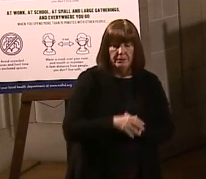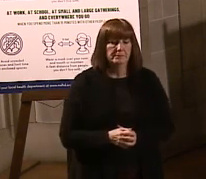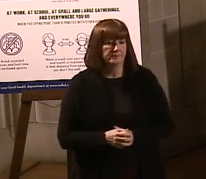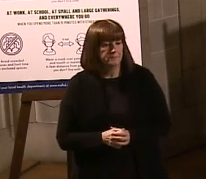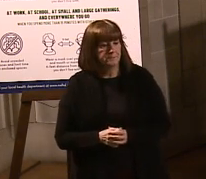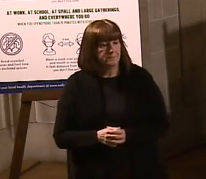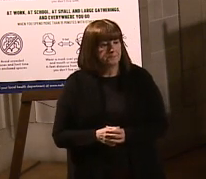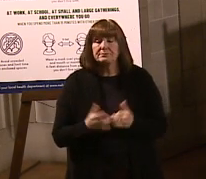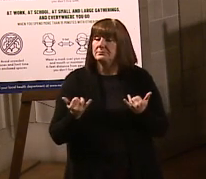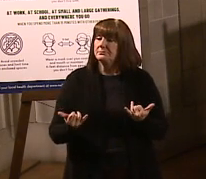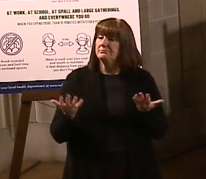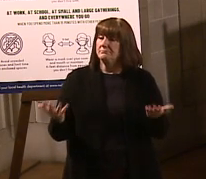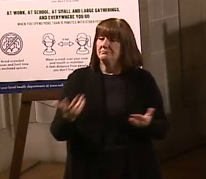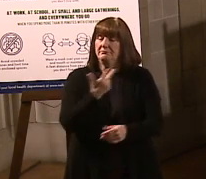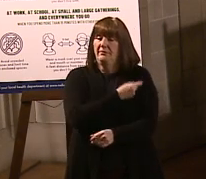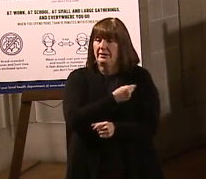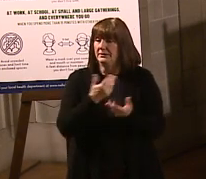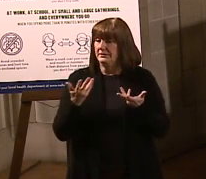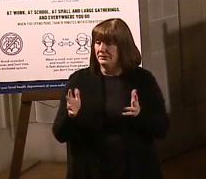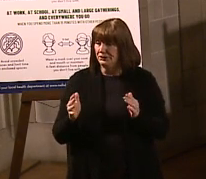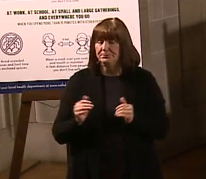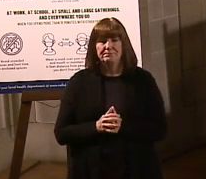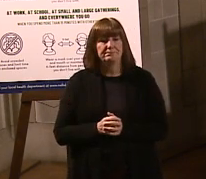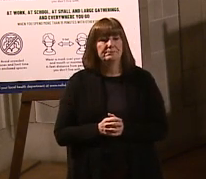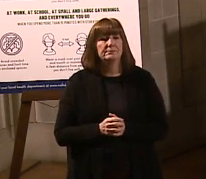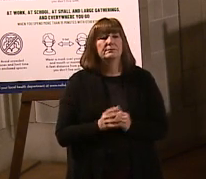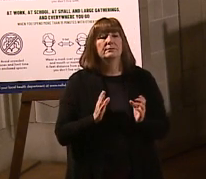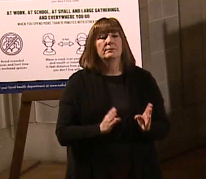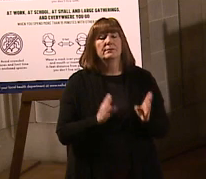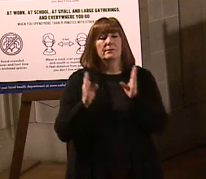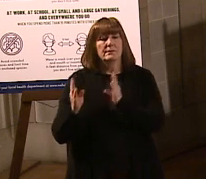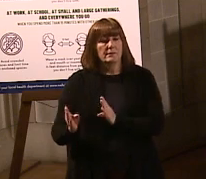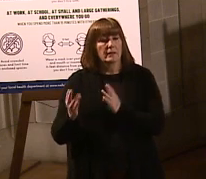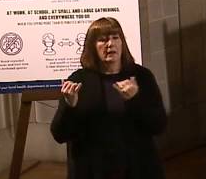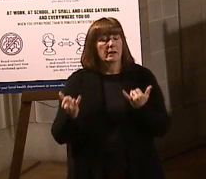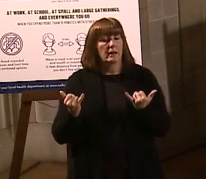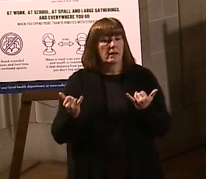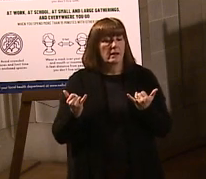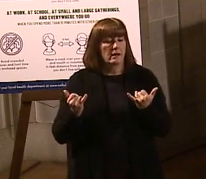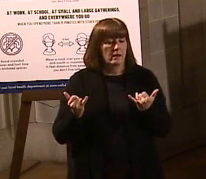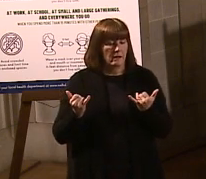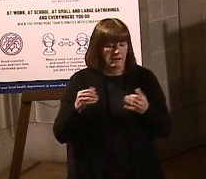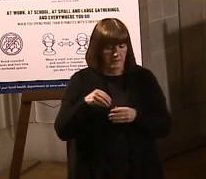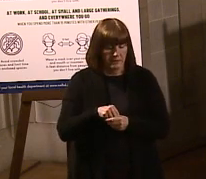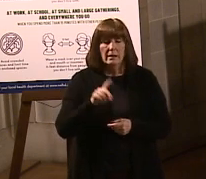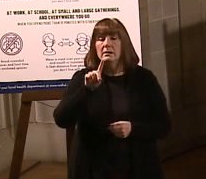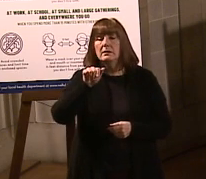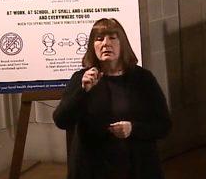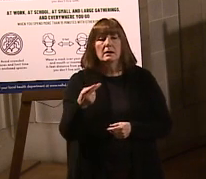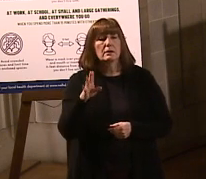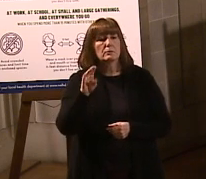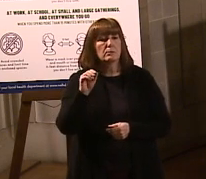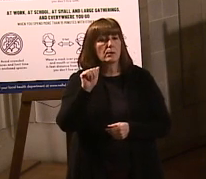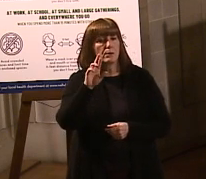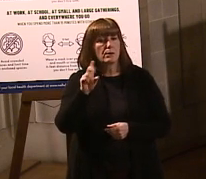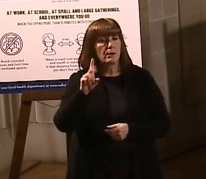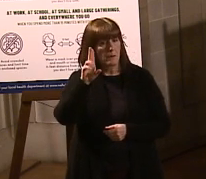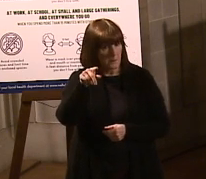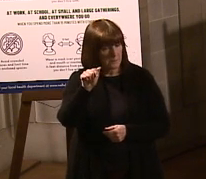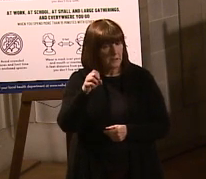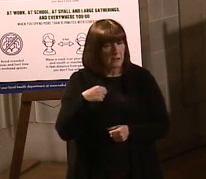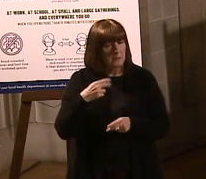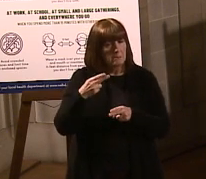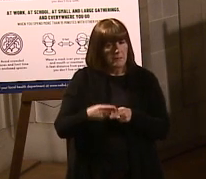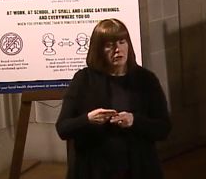So that is the vaccine update. Next, we're going to go into the dashboard update. So I mentioned that we